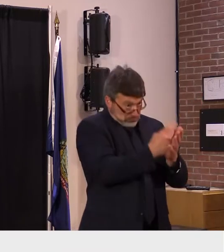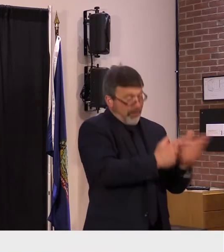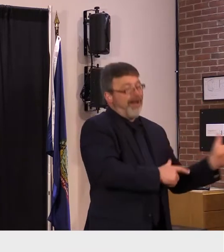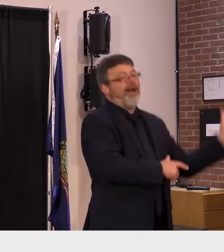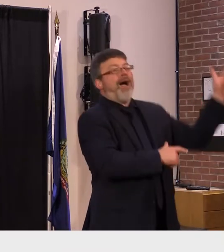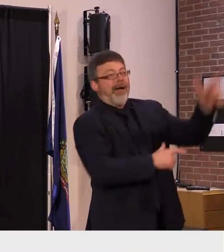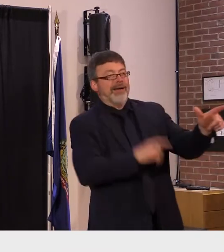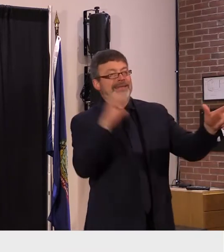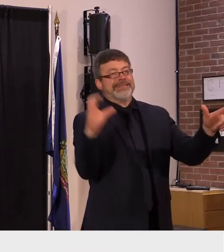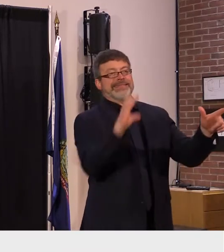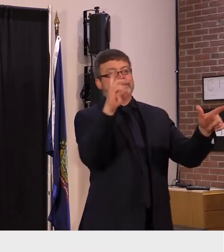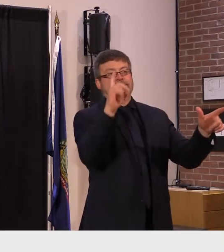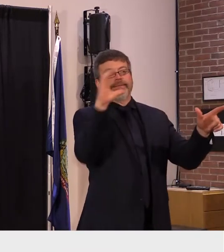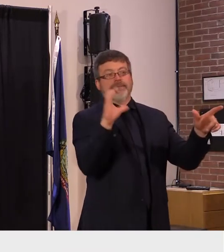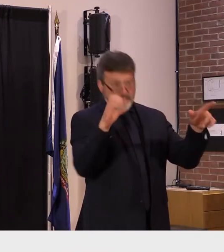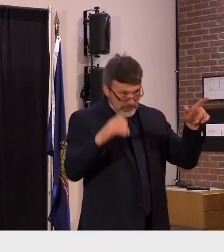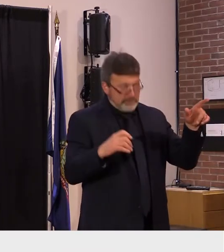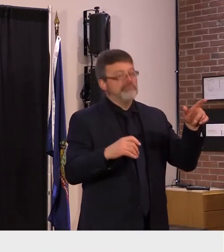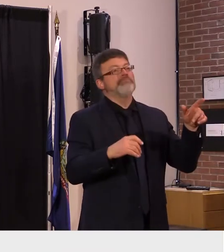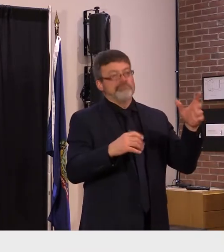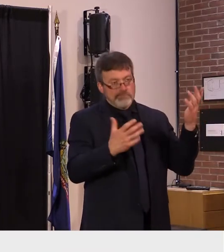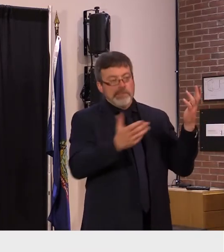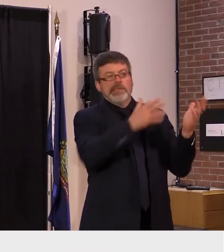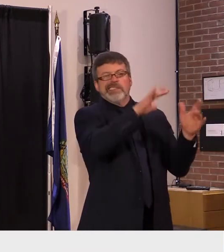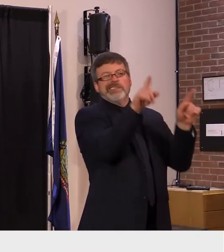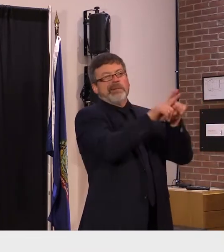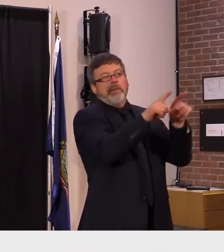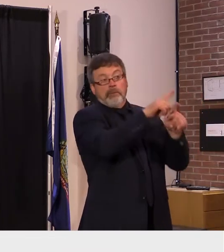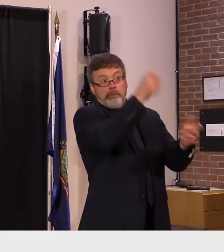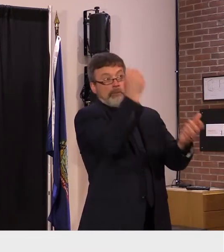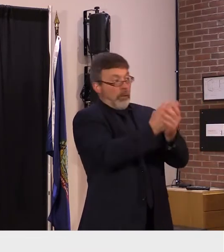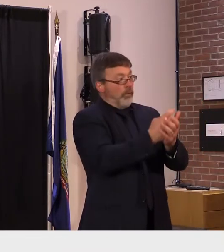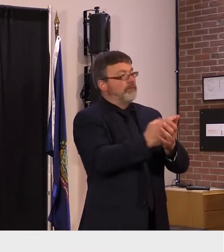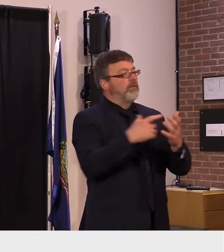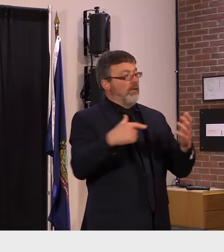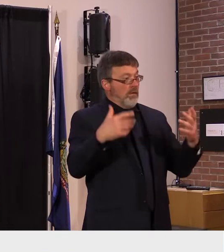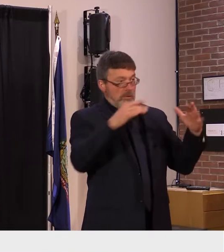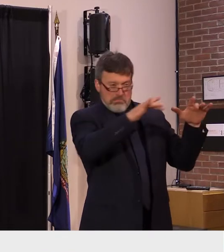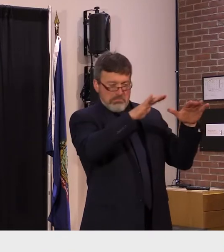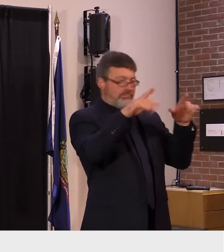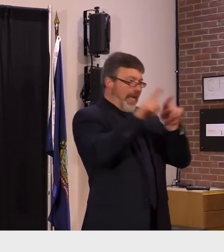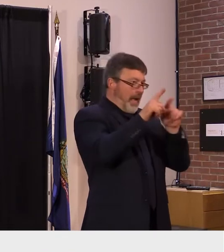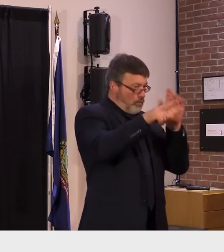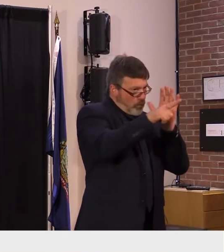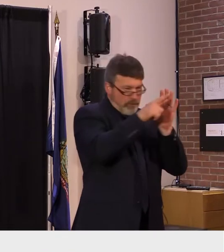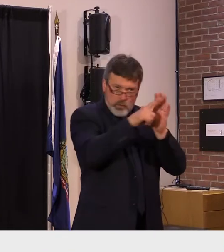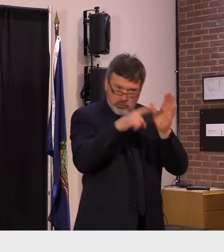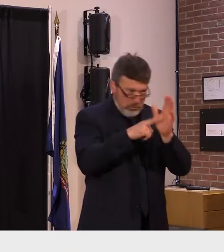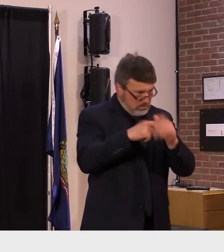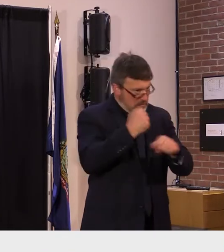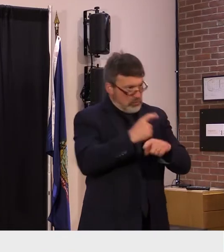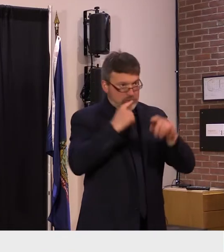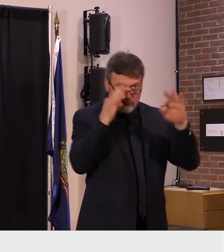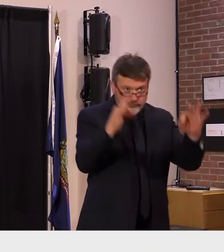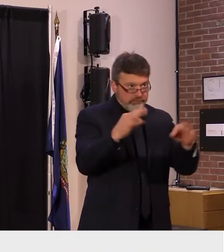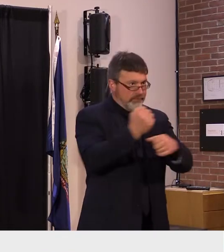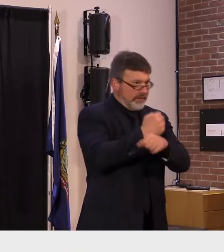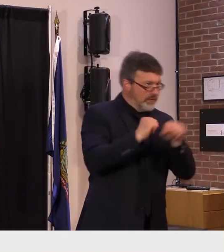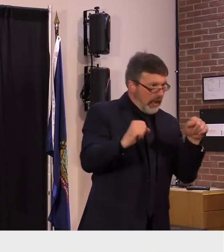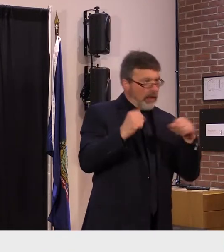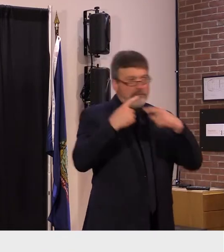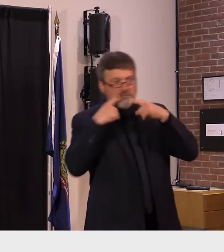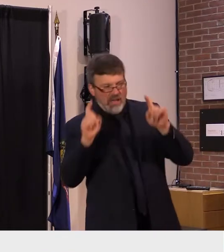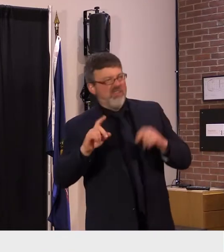and recommends that this age group receive them vaccines will be available to kids before the end of